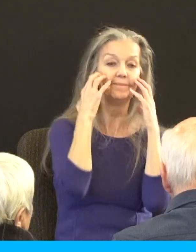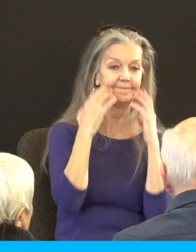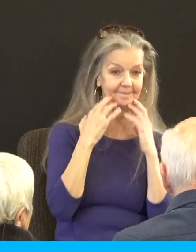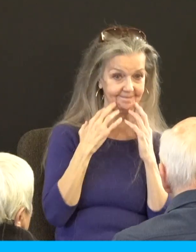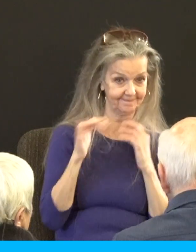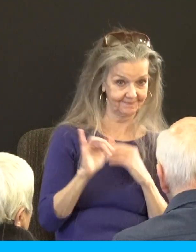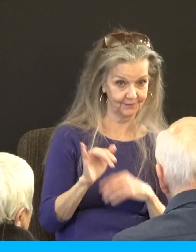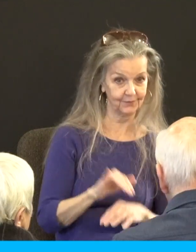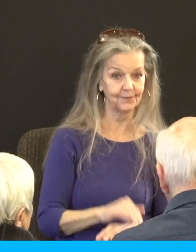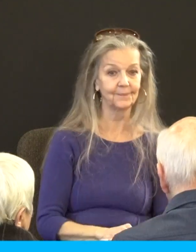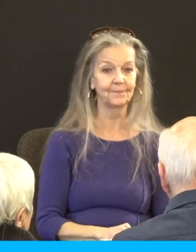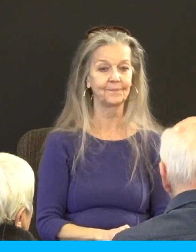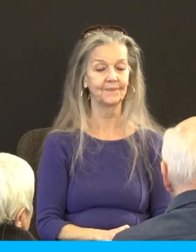you don't really get it until you catch it